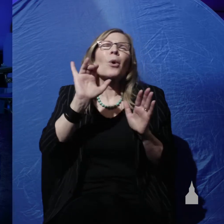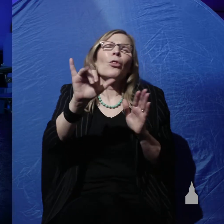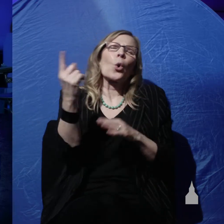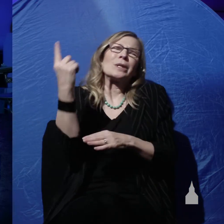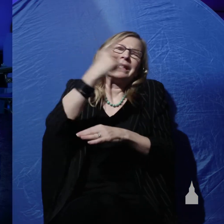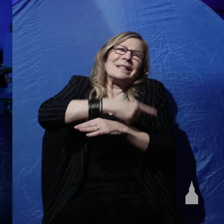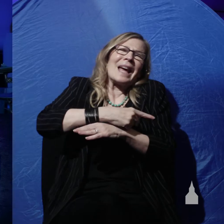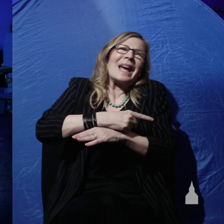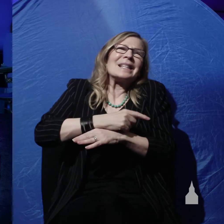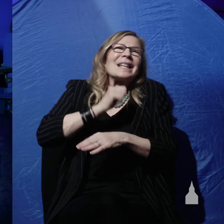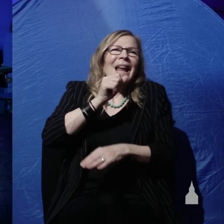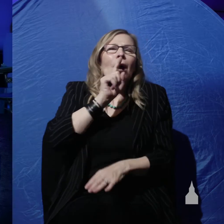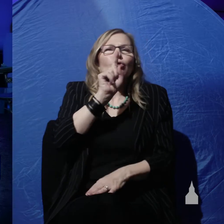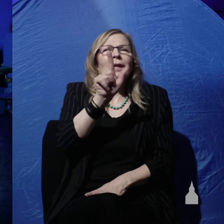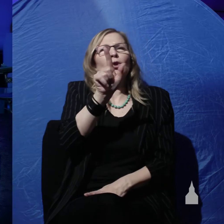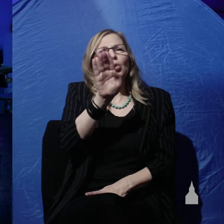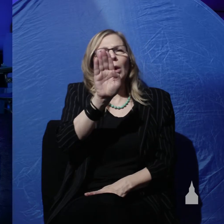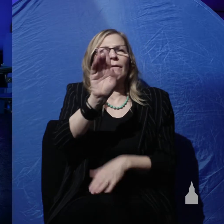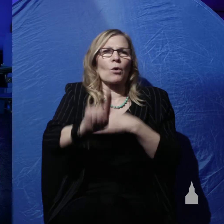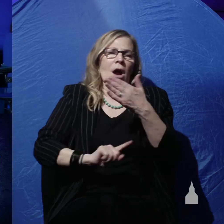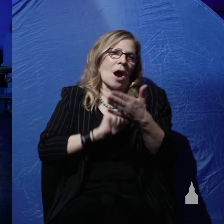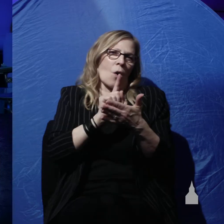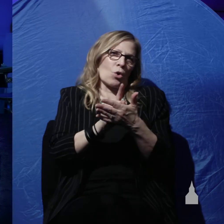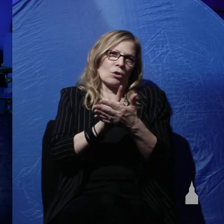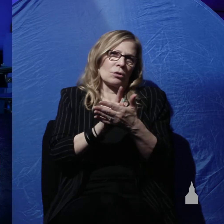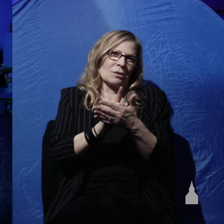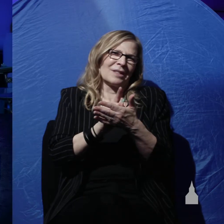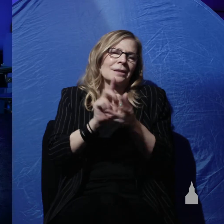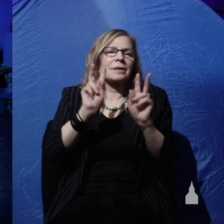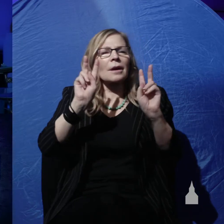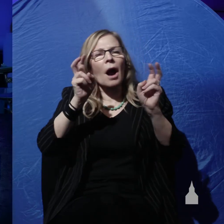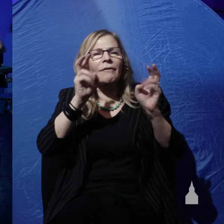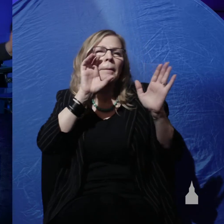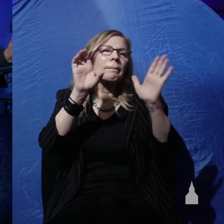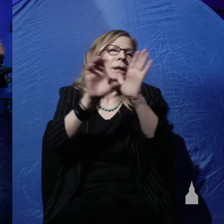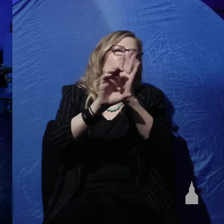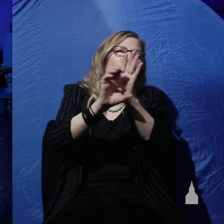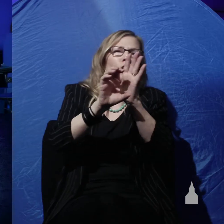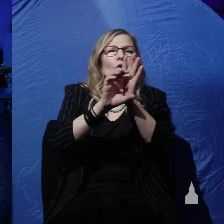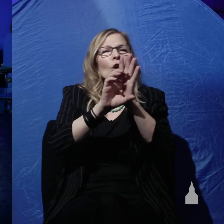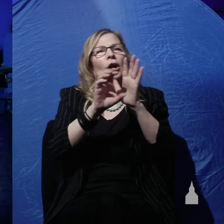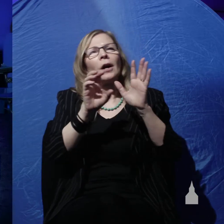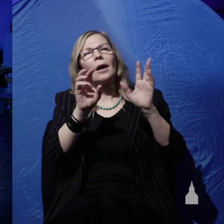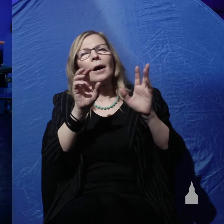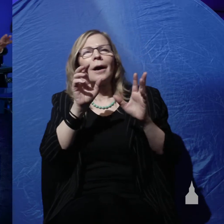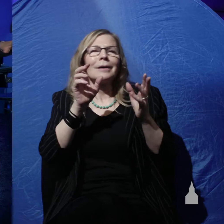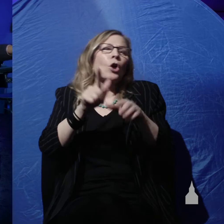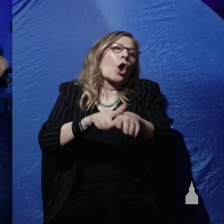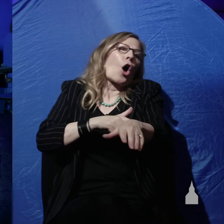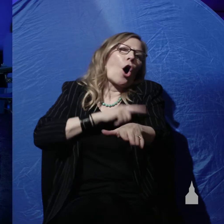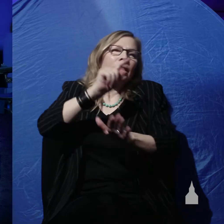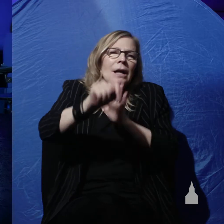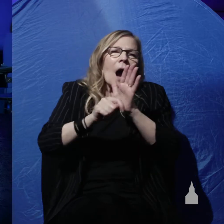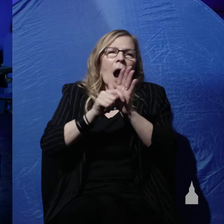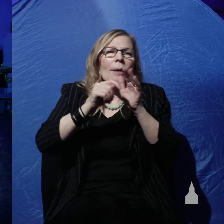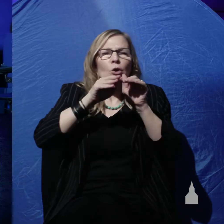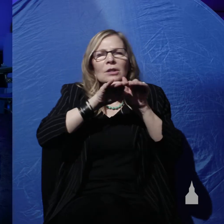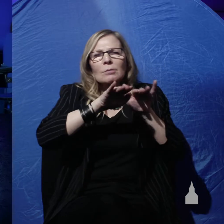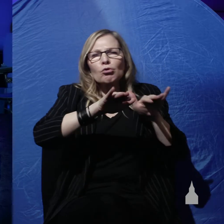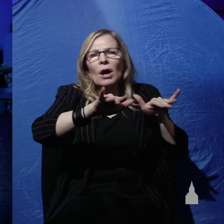They're not 24-hour days. They're figurative days of long periods of time. So we can just spread those millions of years out over